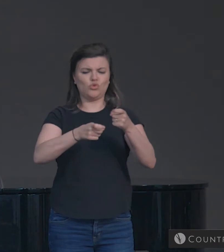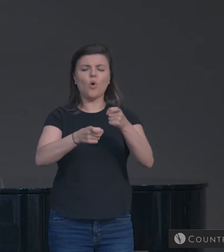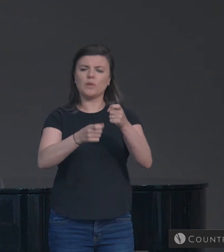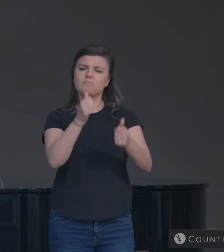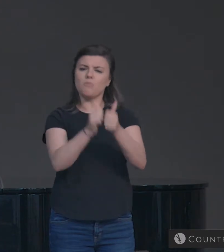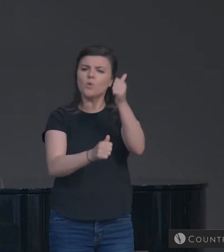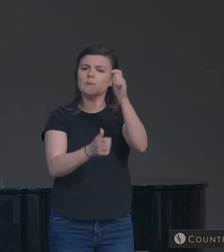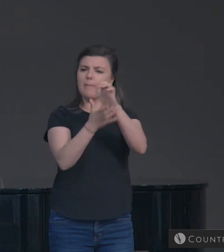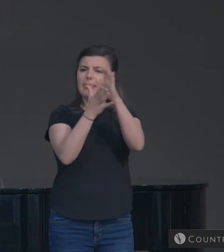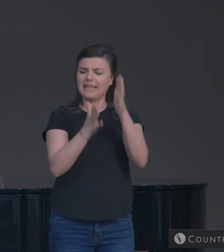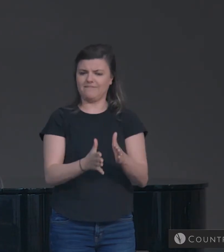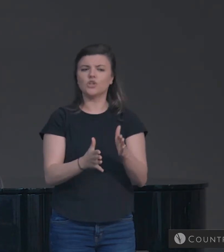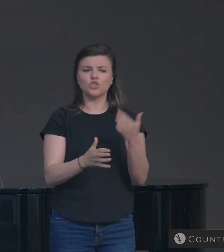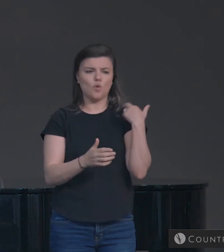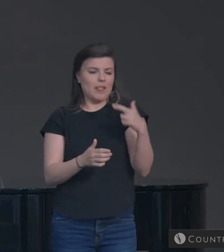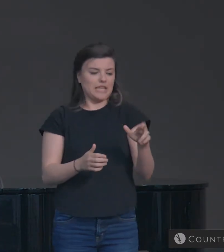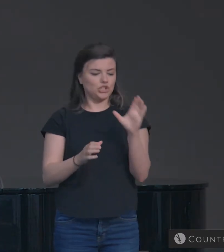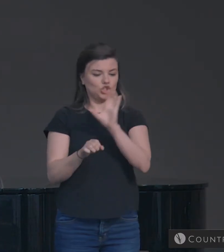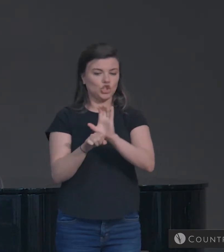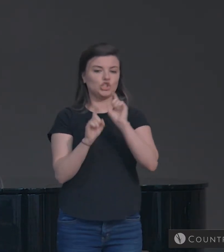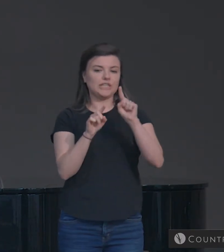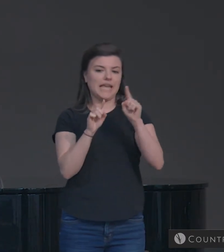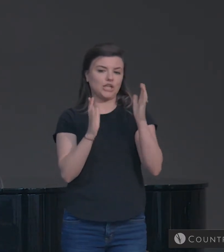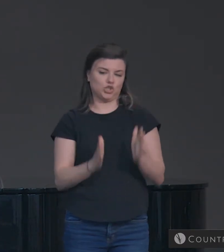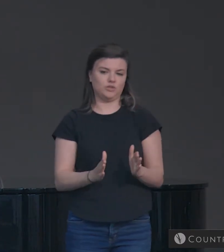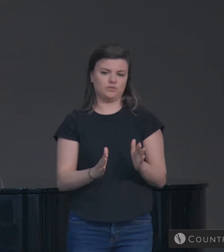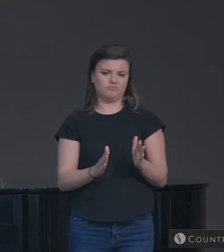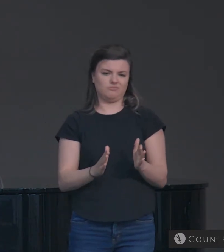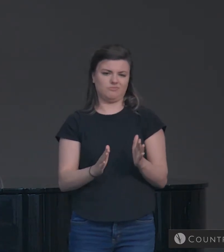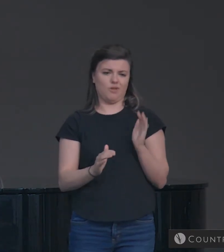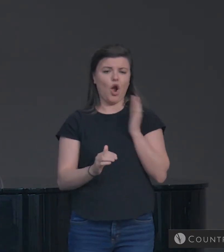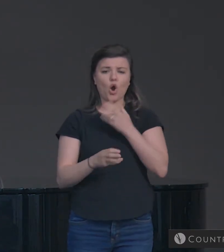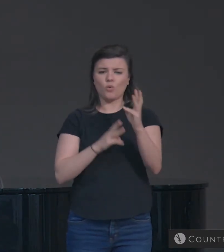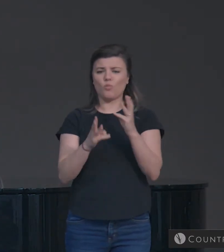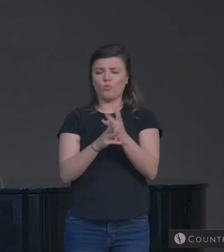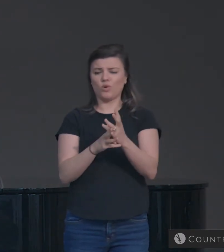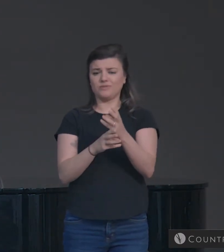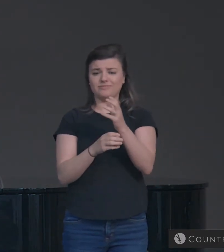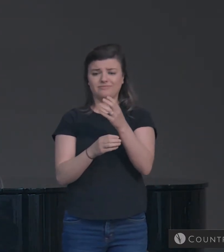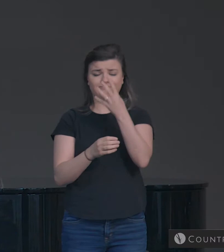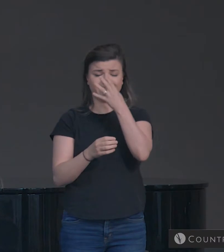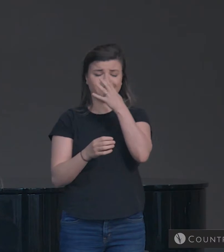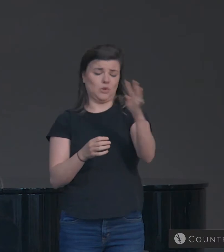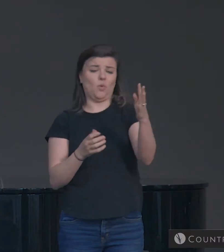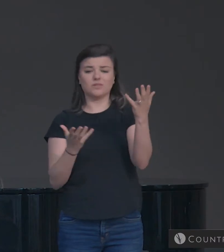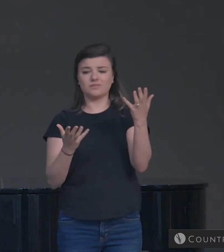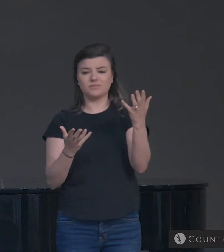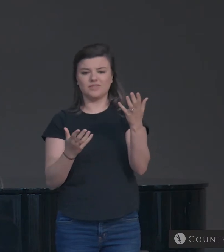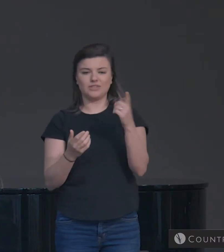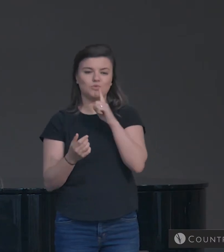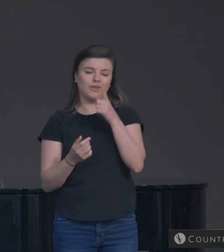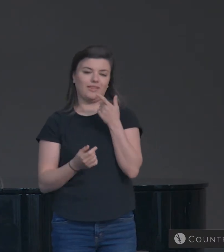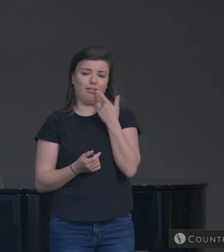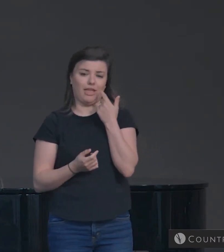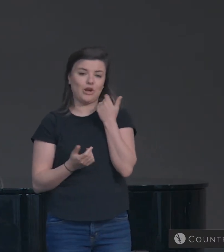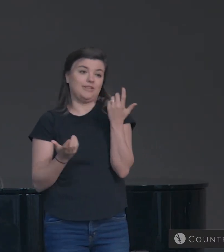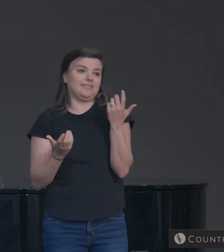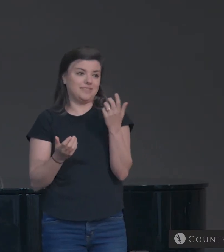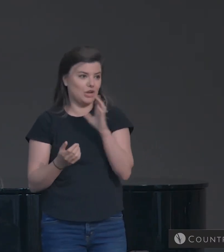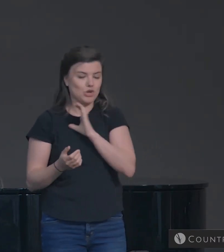religious church attenders. And our world dismisses it. It's actually laughable to them that Christ is not here.